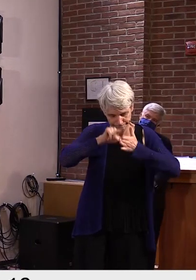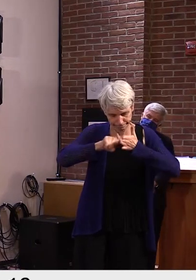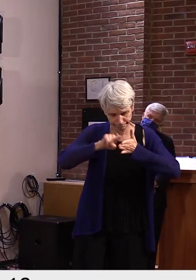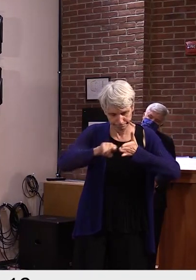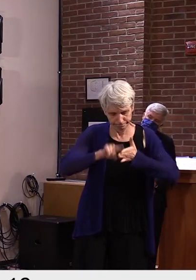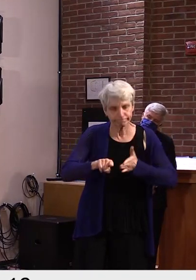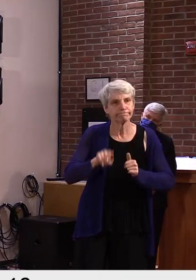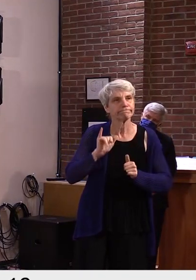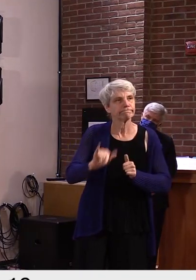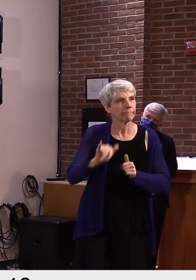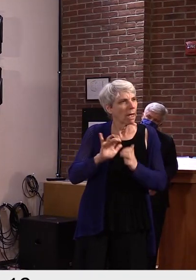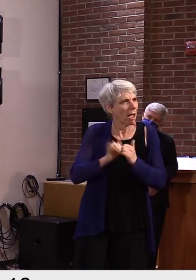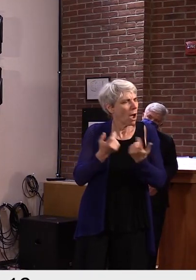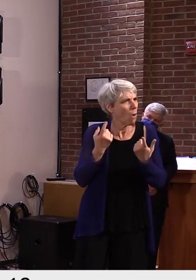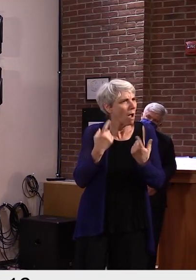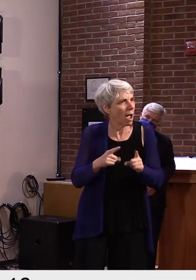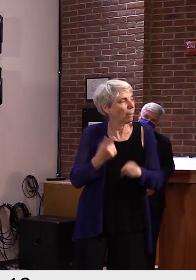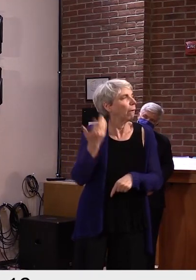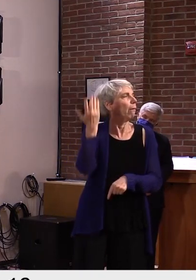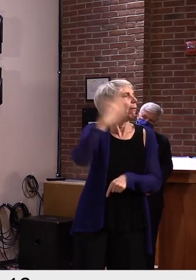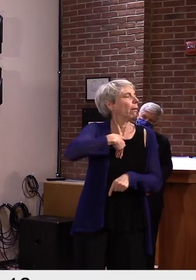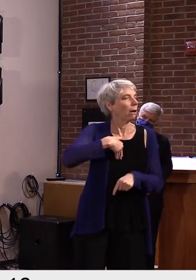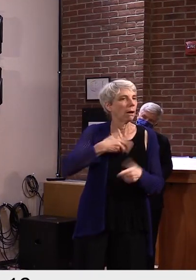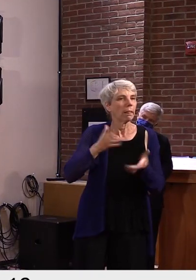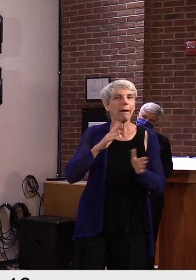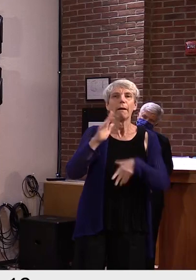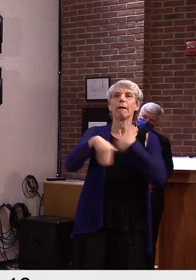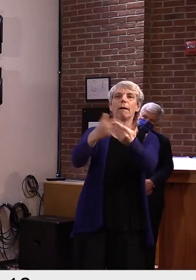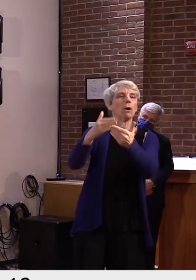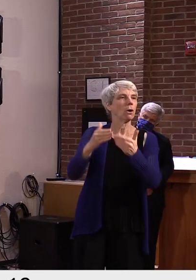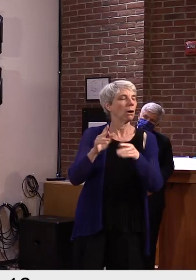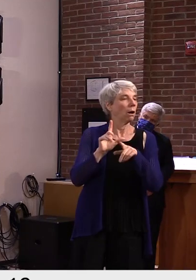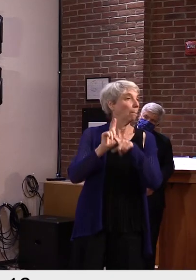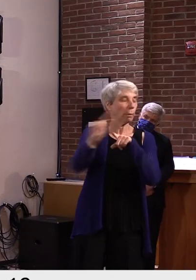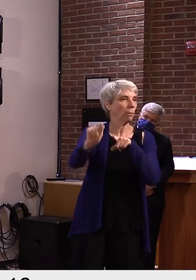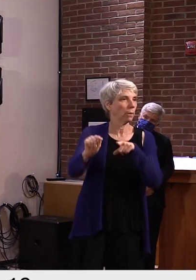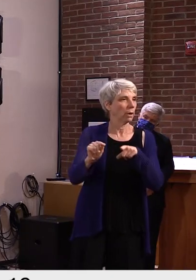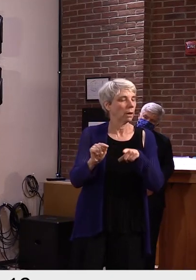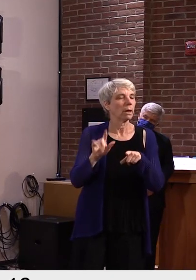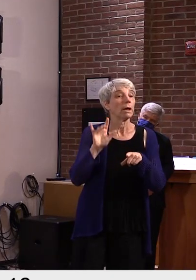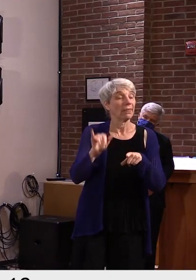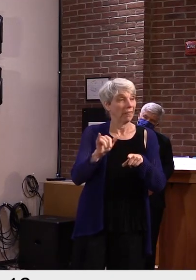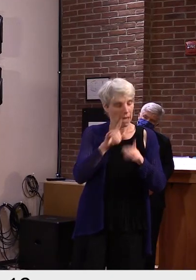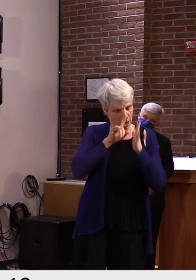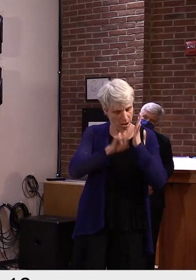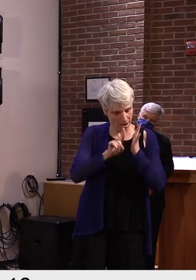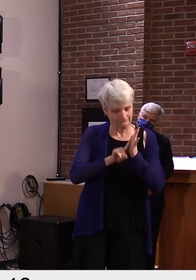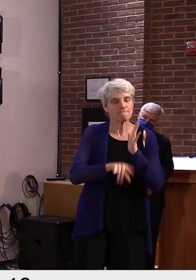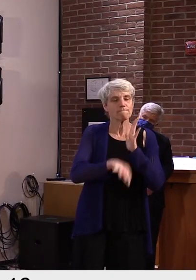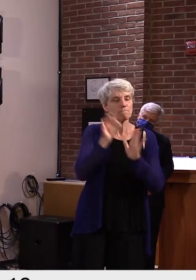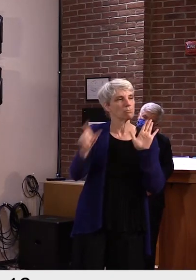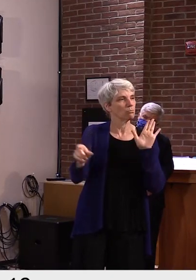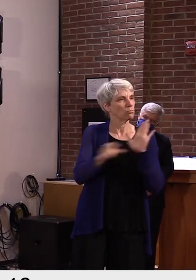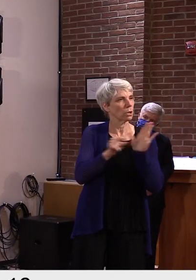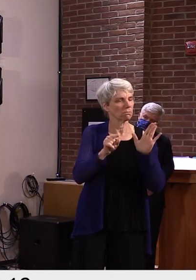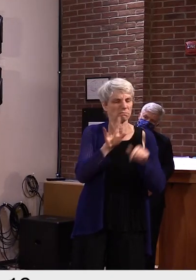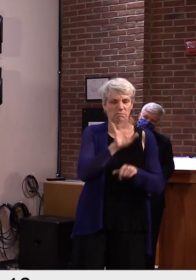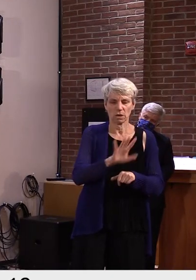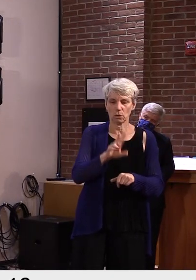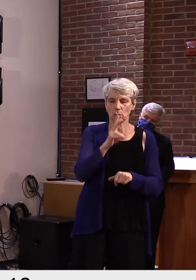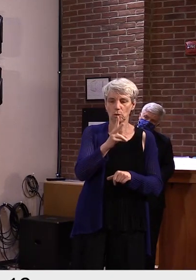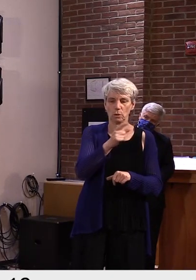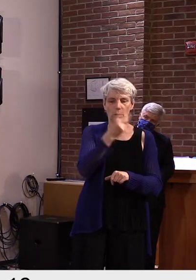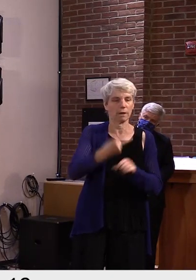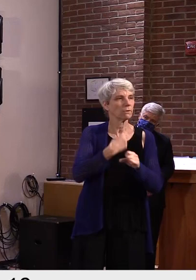the guardrails that were lacking that allowed something like this to happen? And that report is public. I think we completed it about two and a half years ago.